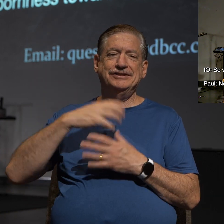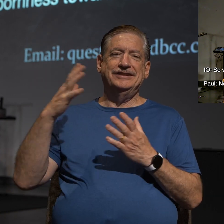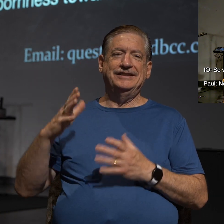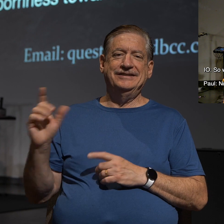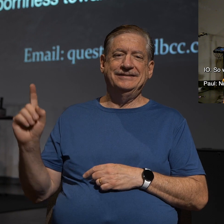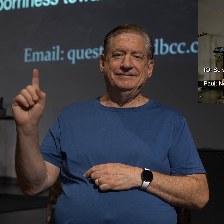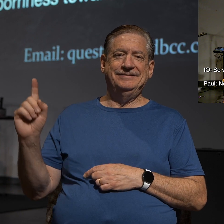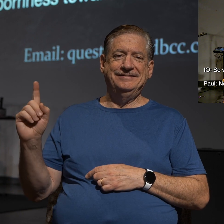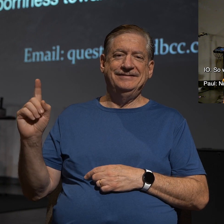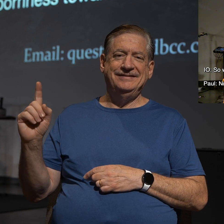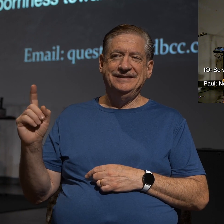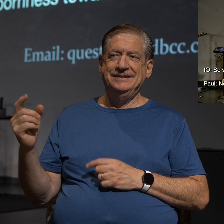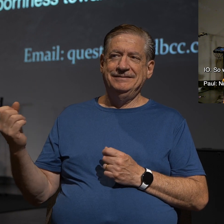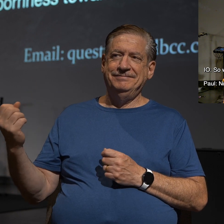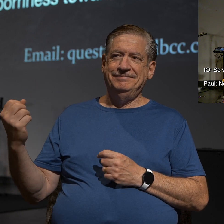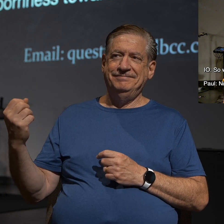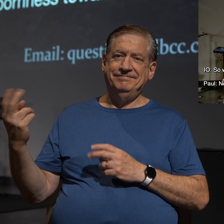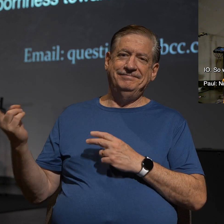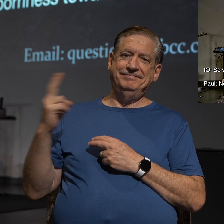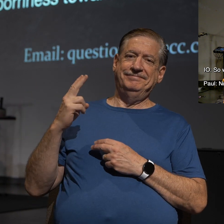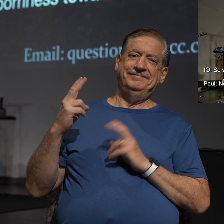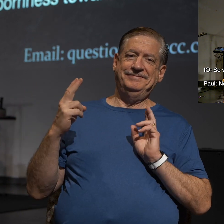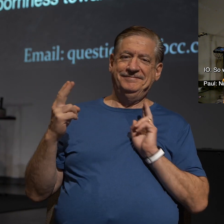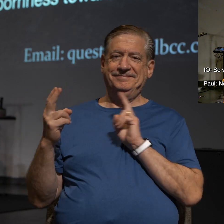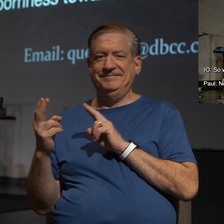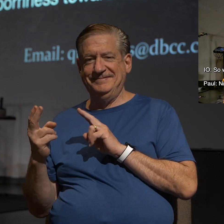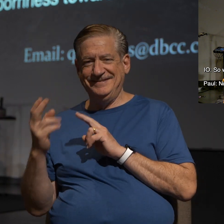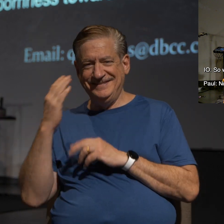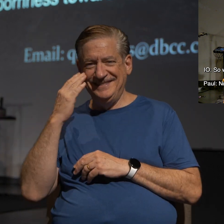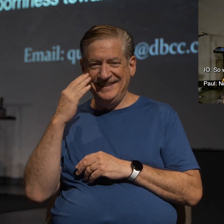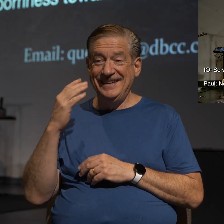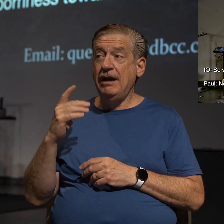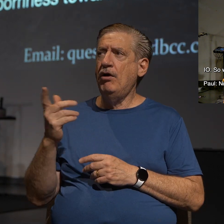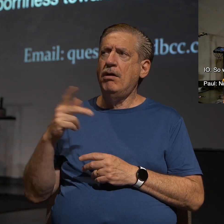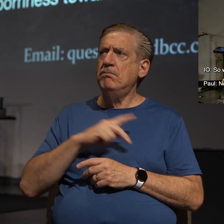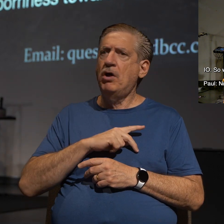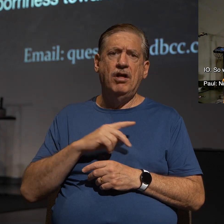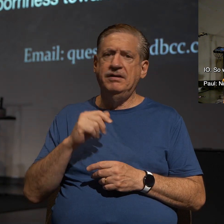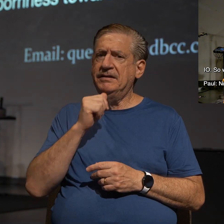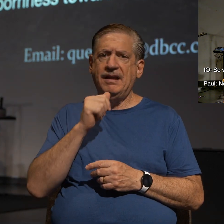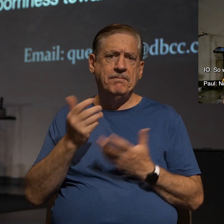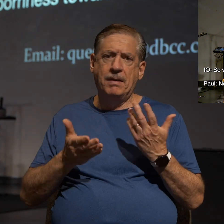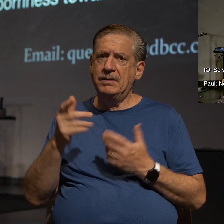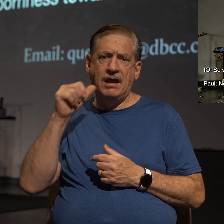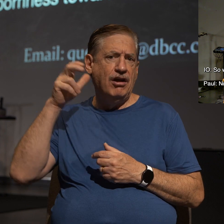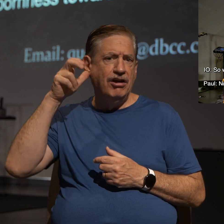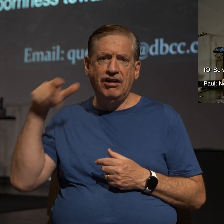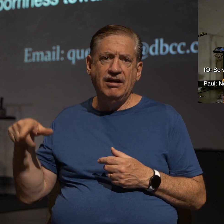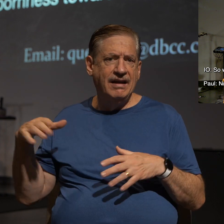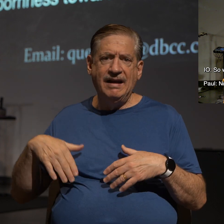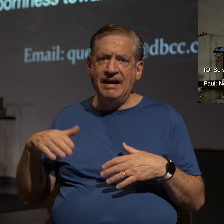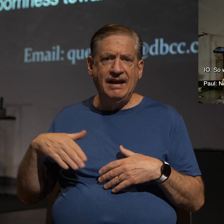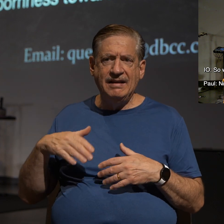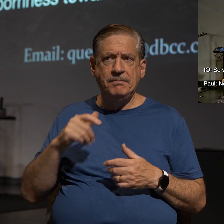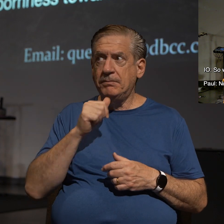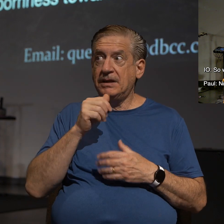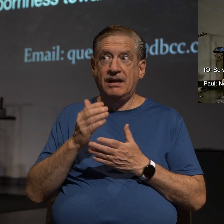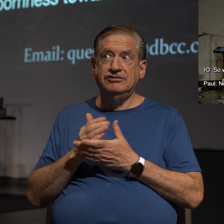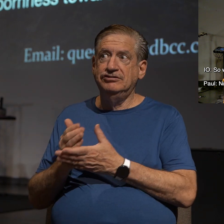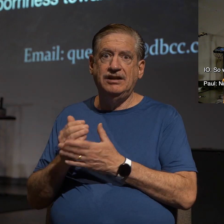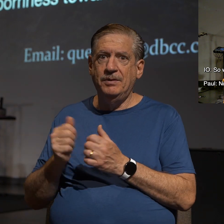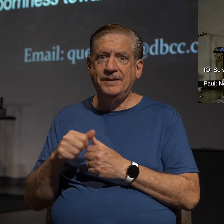about, well, maybe they just haven't heard the gospel, Paul. Maybe they don't understand it. Maybe it hasn't been shared with them clearly.